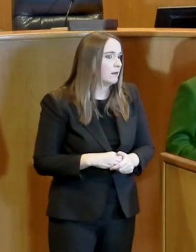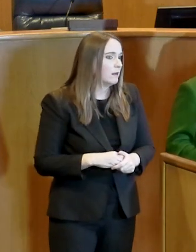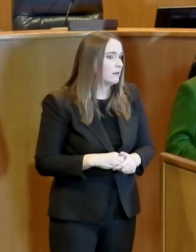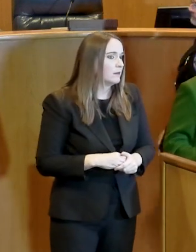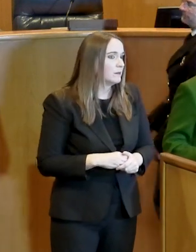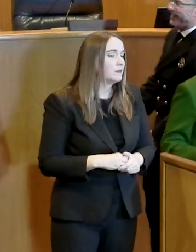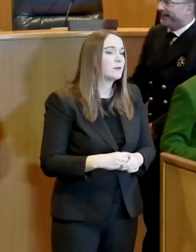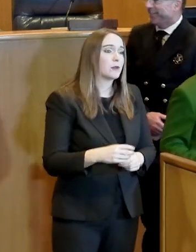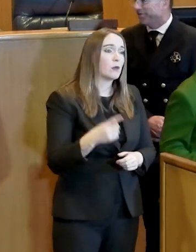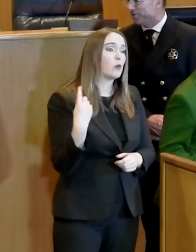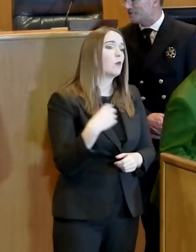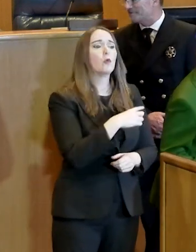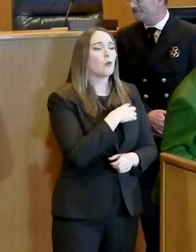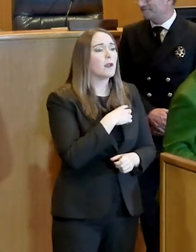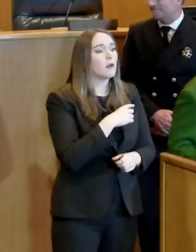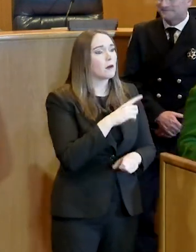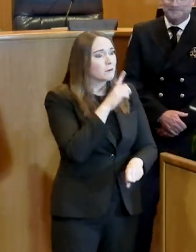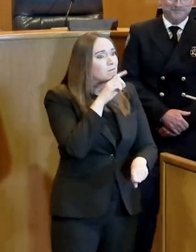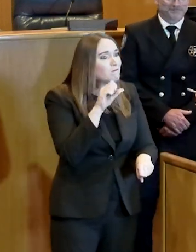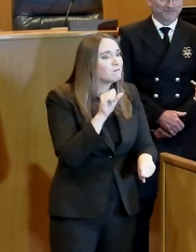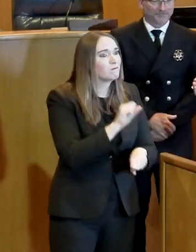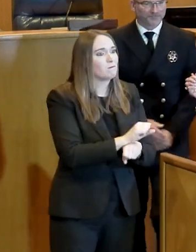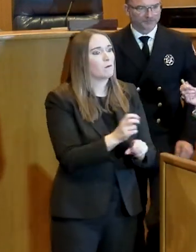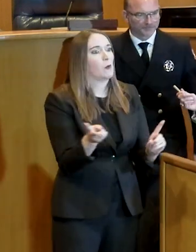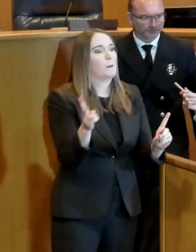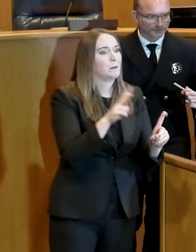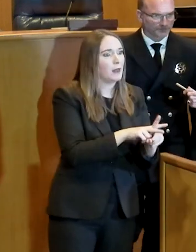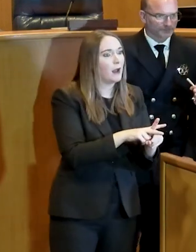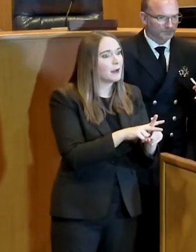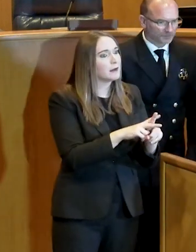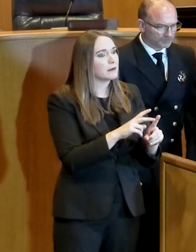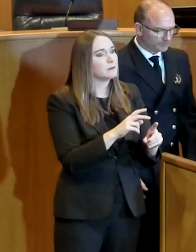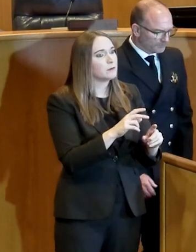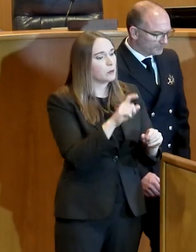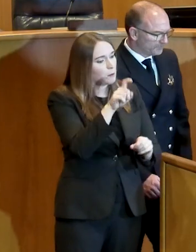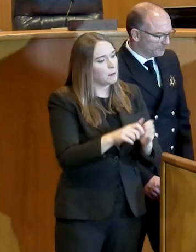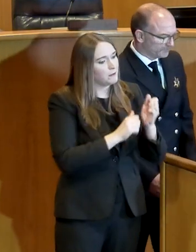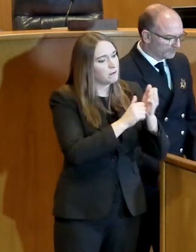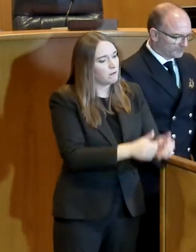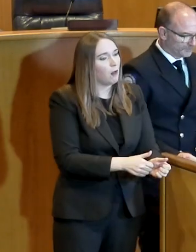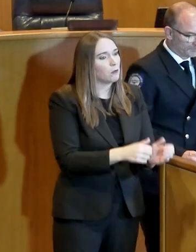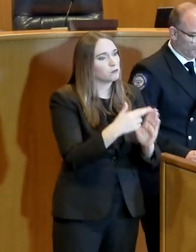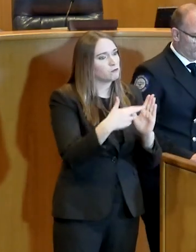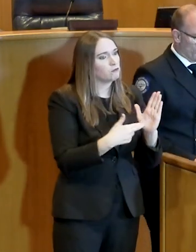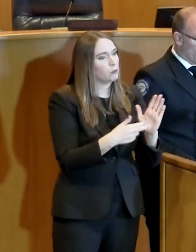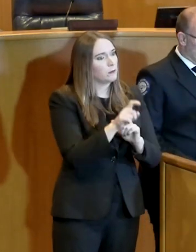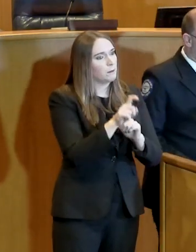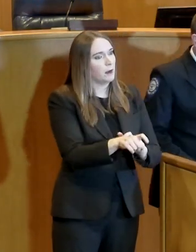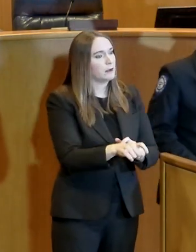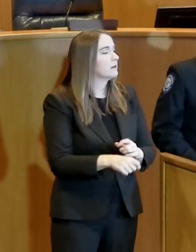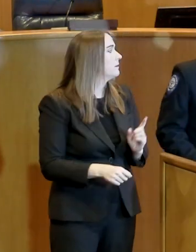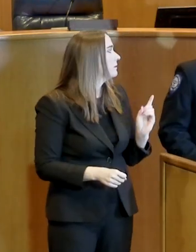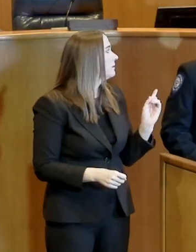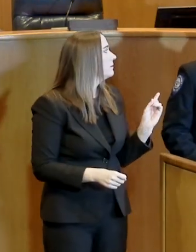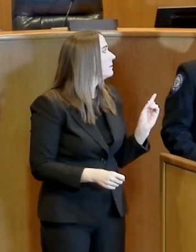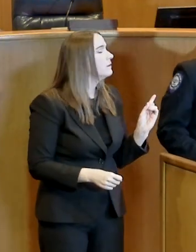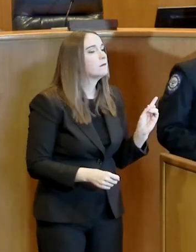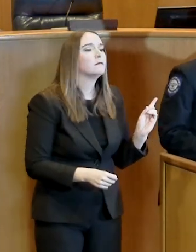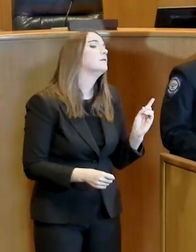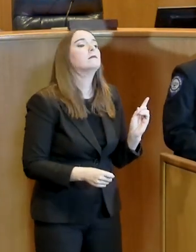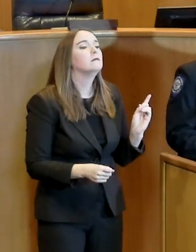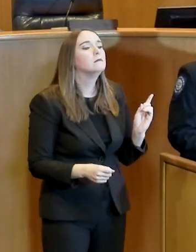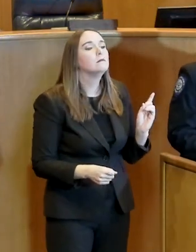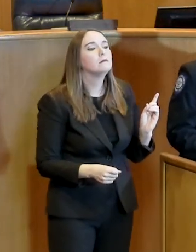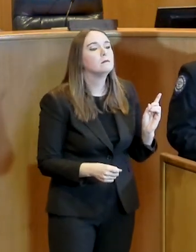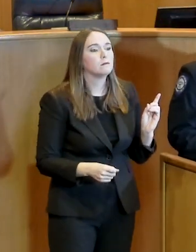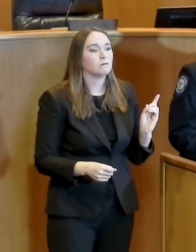actively enforcing that piece of it. Brandon Bennett, who's our code compliance and public health director, public health authority. Yeah, we have